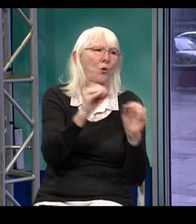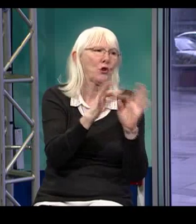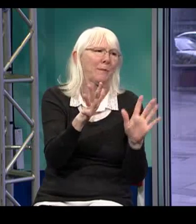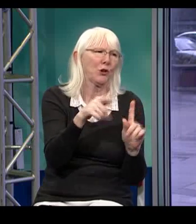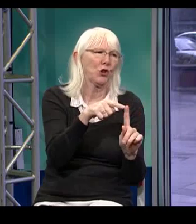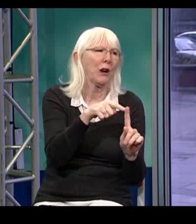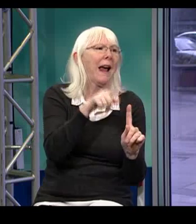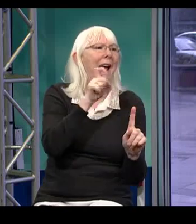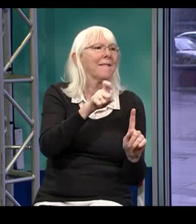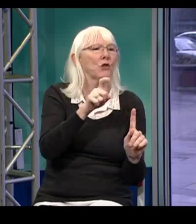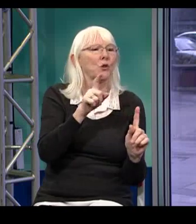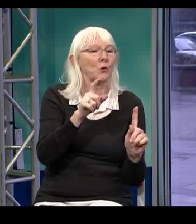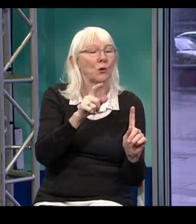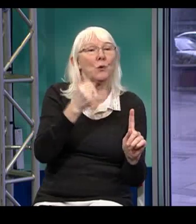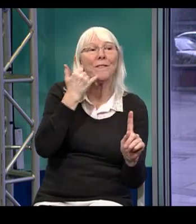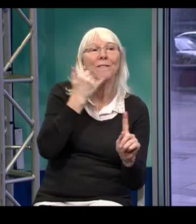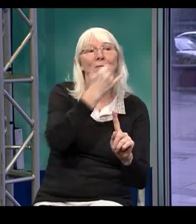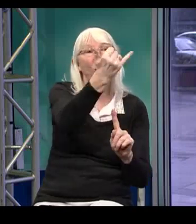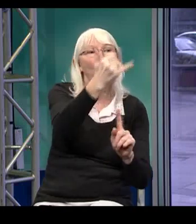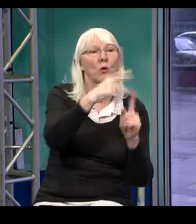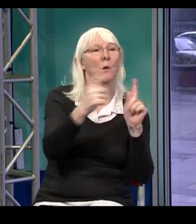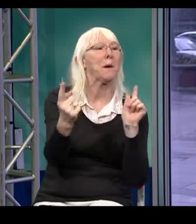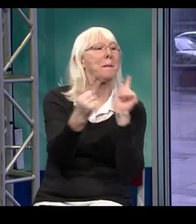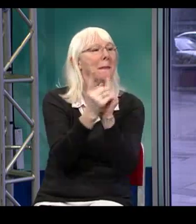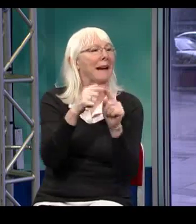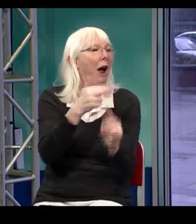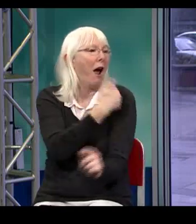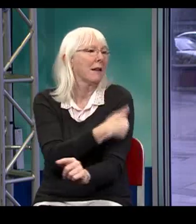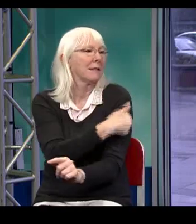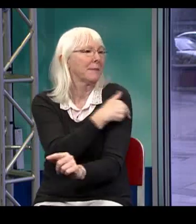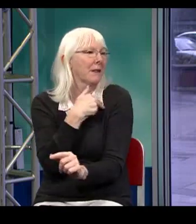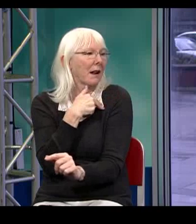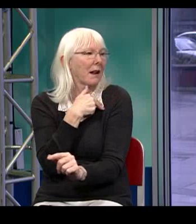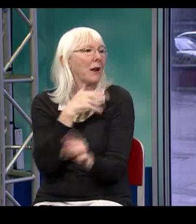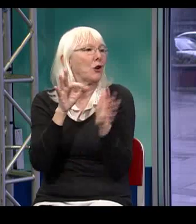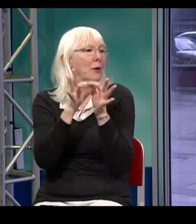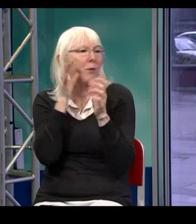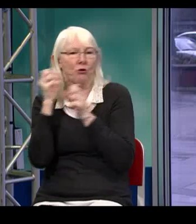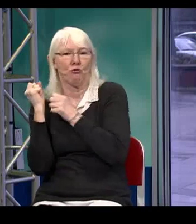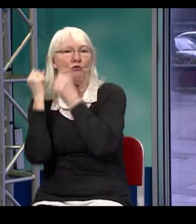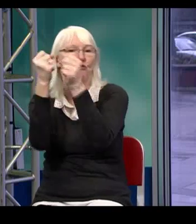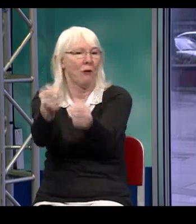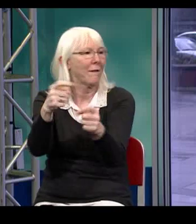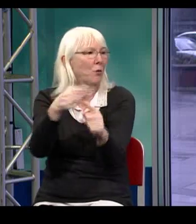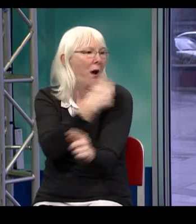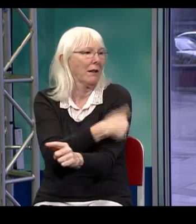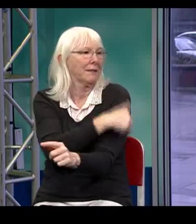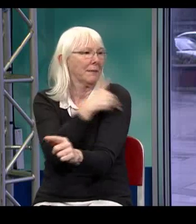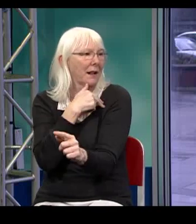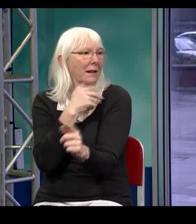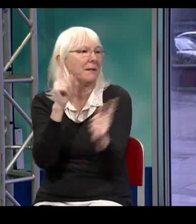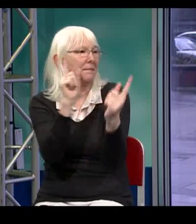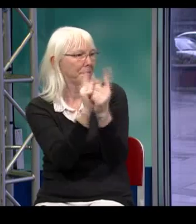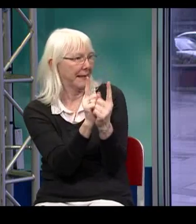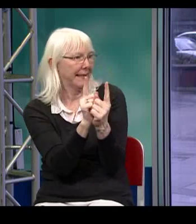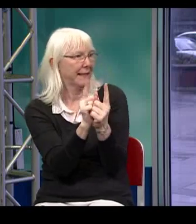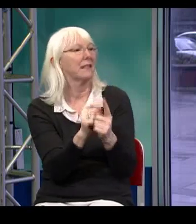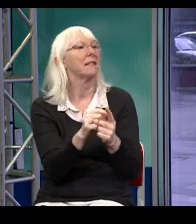wouldn't actually have an interpreter on scene, of course, but what would happen is they could phone ahead, the ambulance drivers could phone ahead and have an